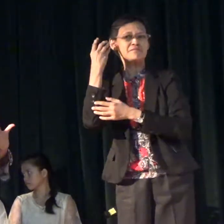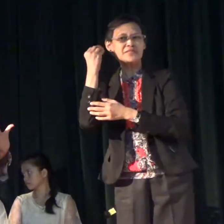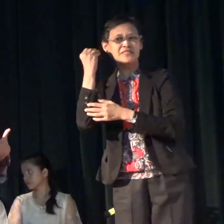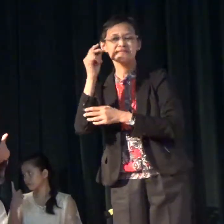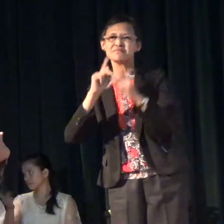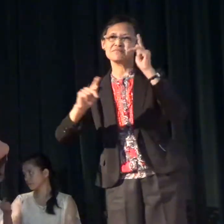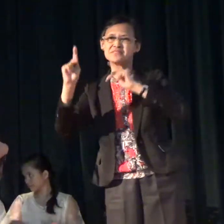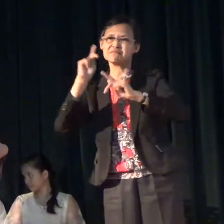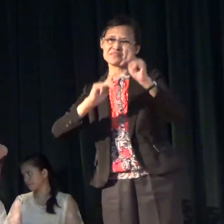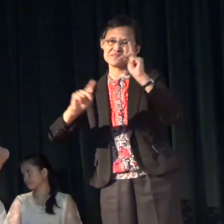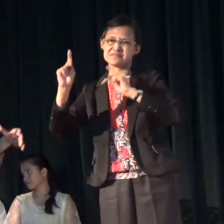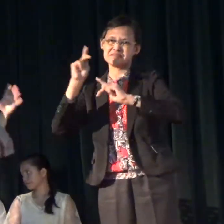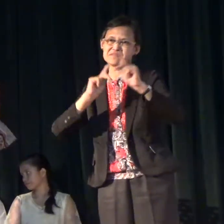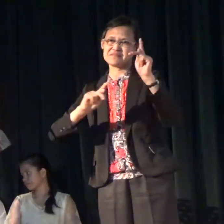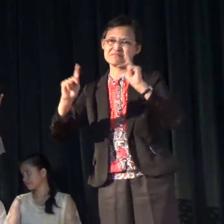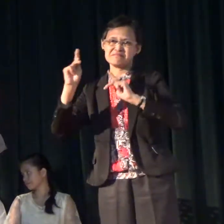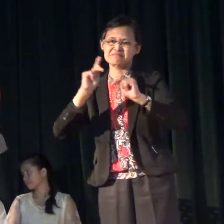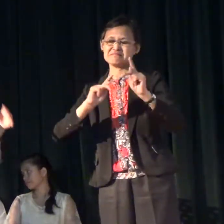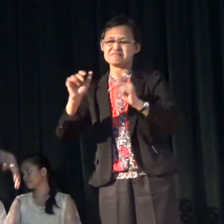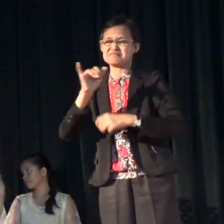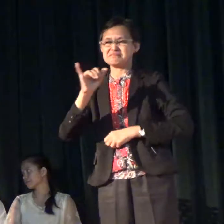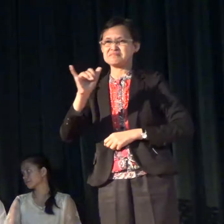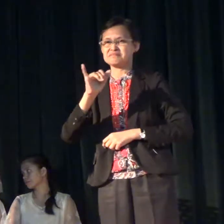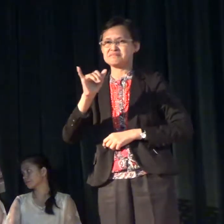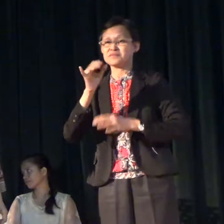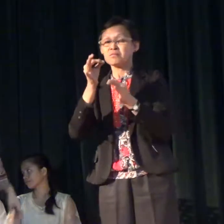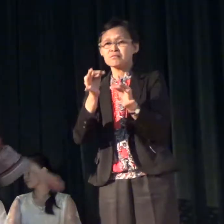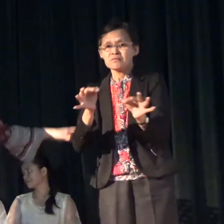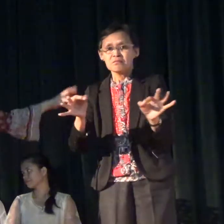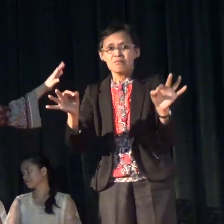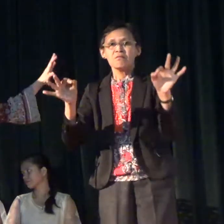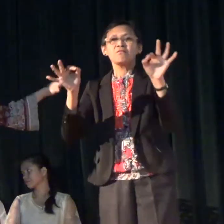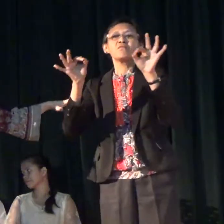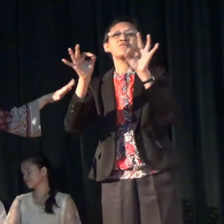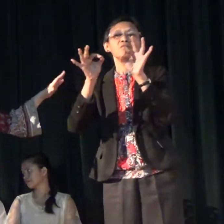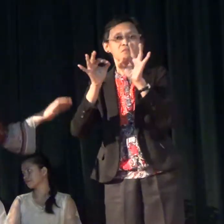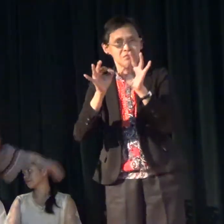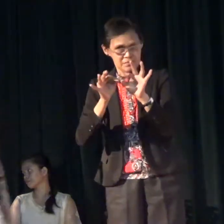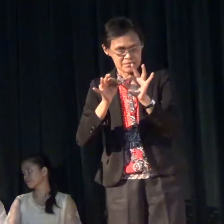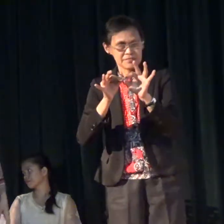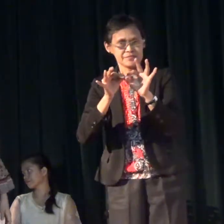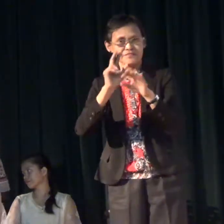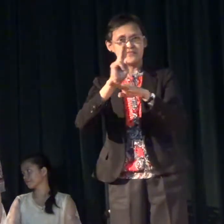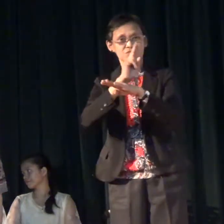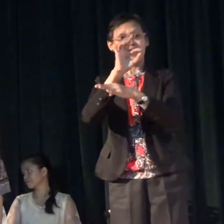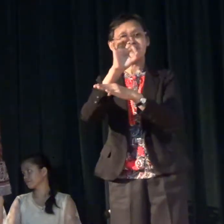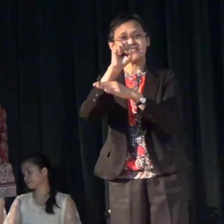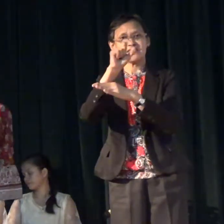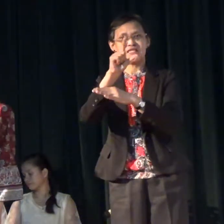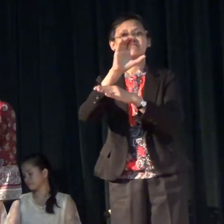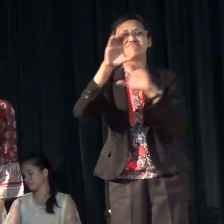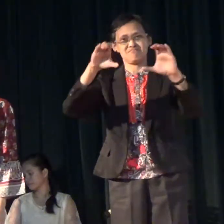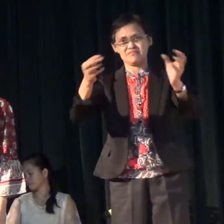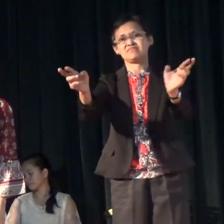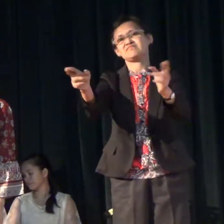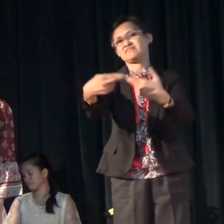that is just devoting so it is important to use FSL in the classroom